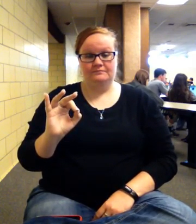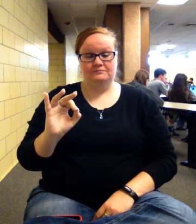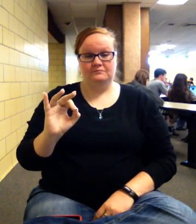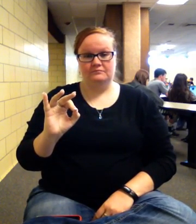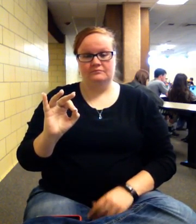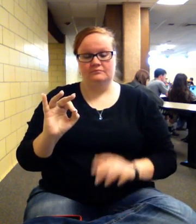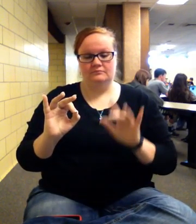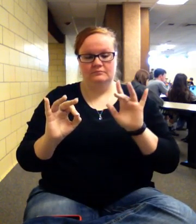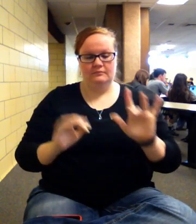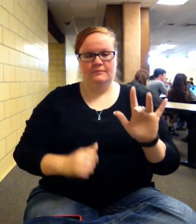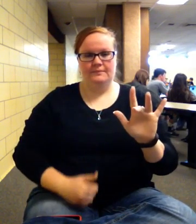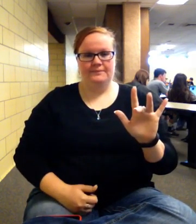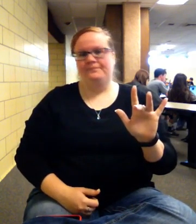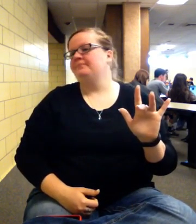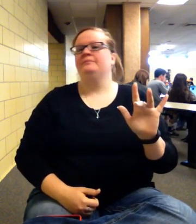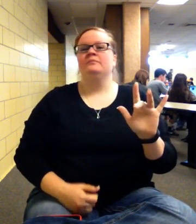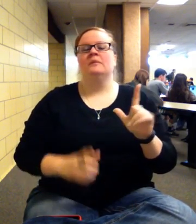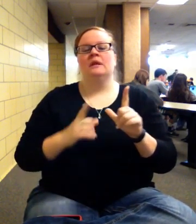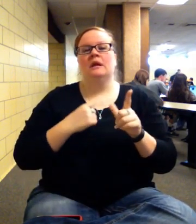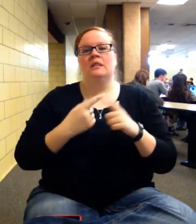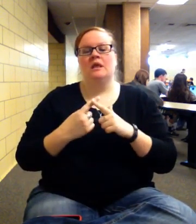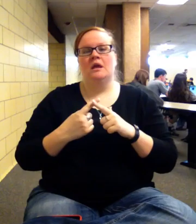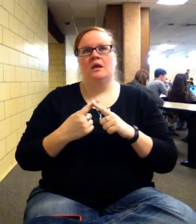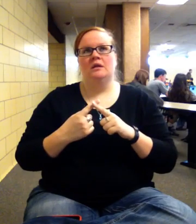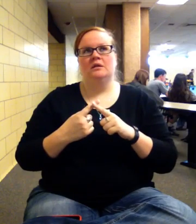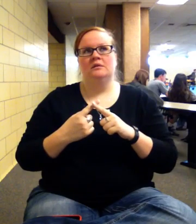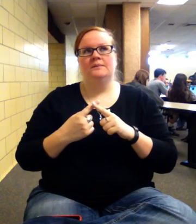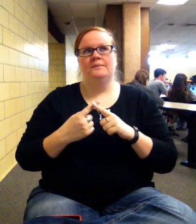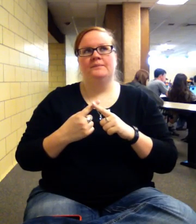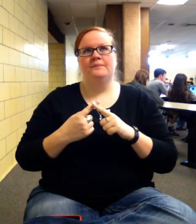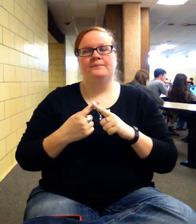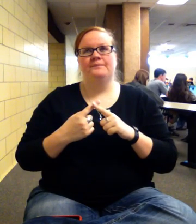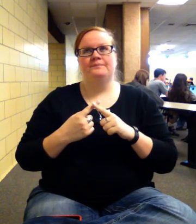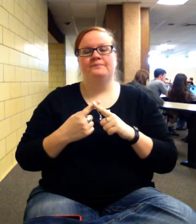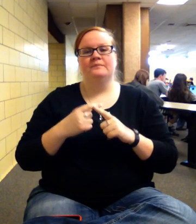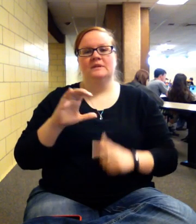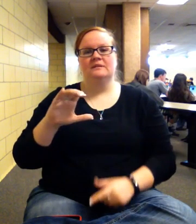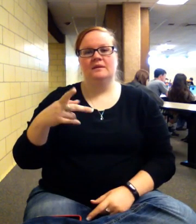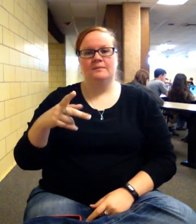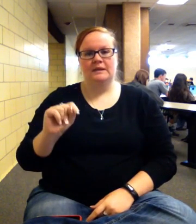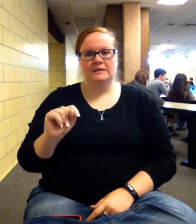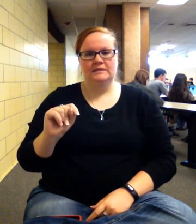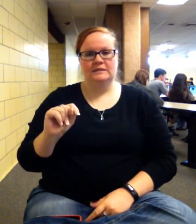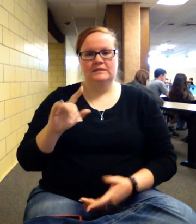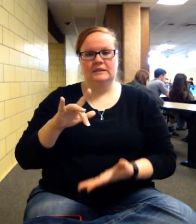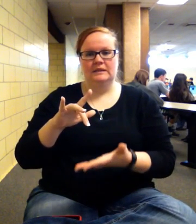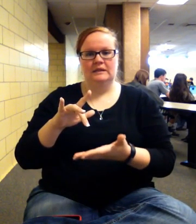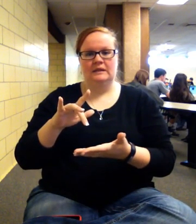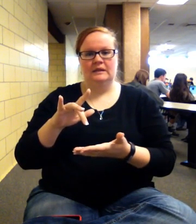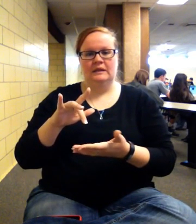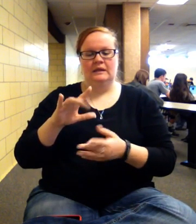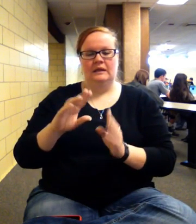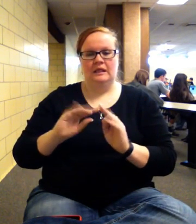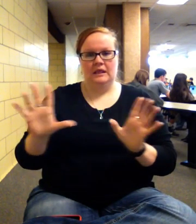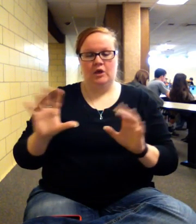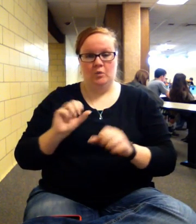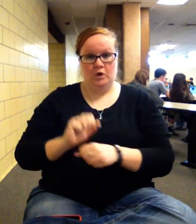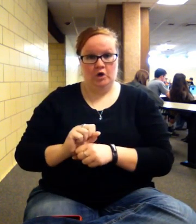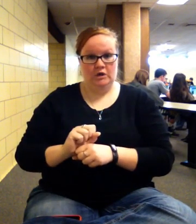and then you hit the CPT clear work, that